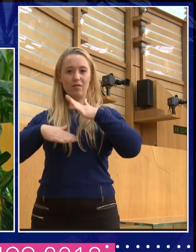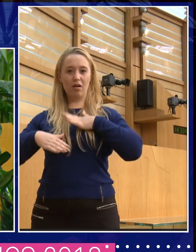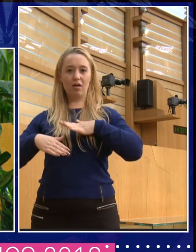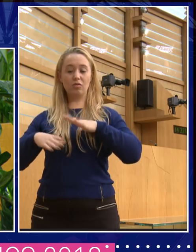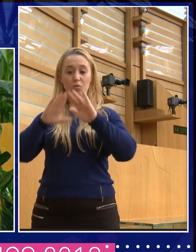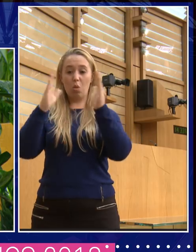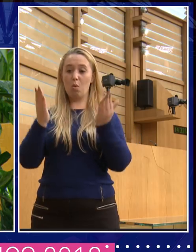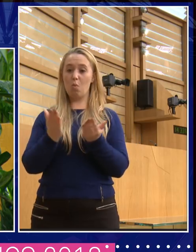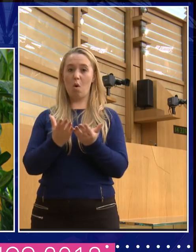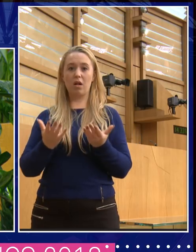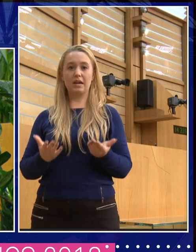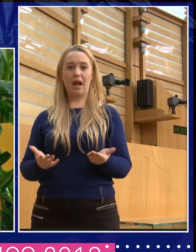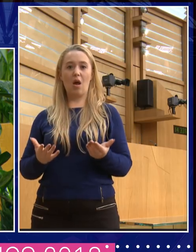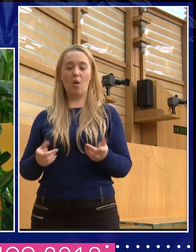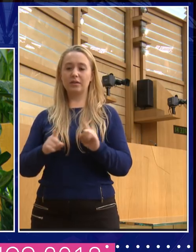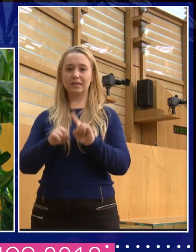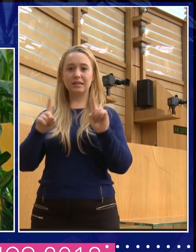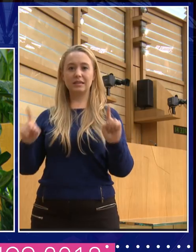that students lived in